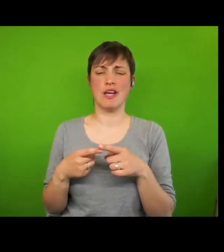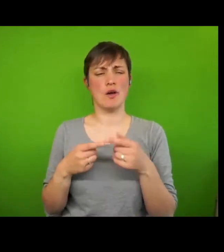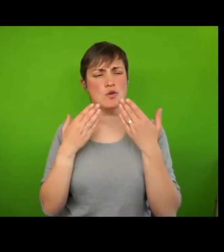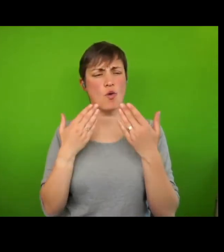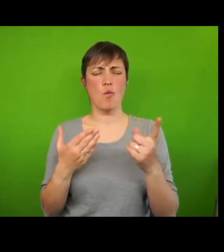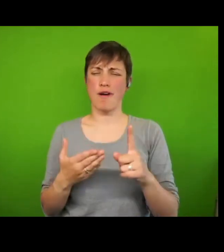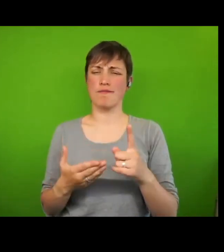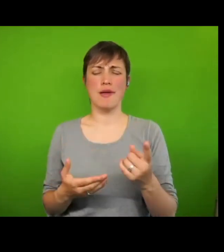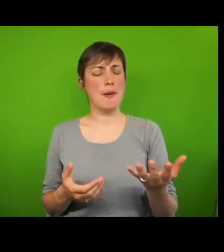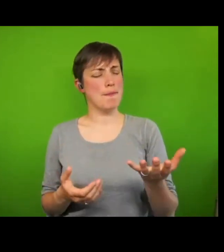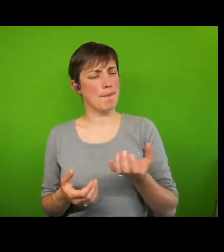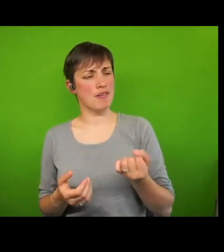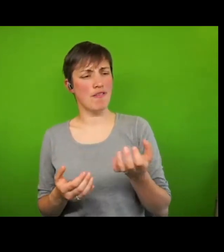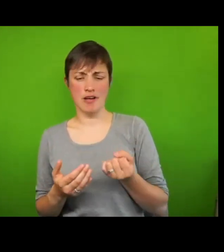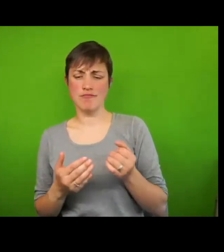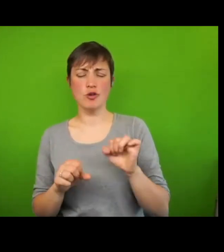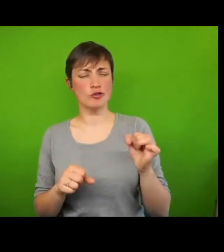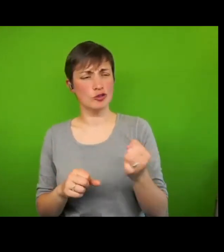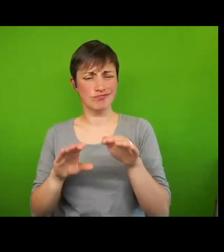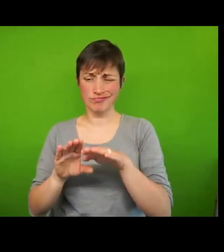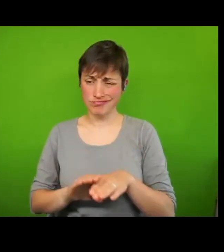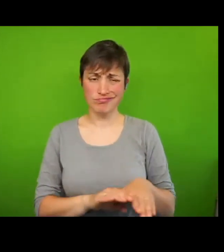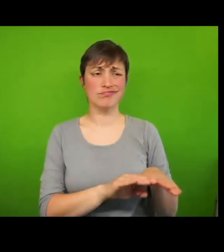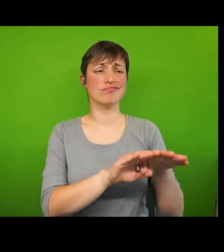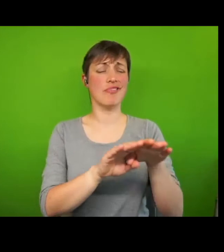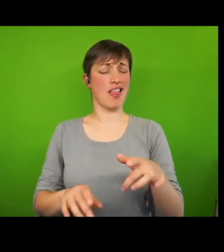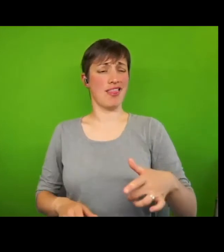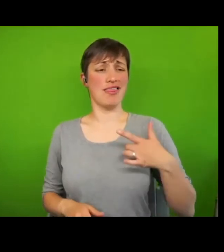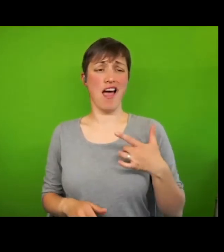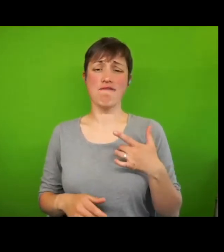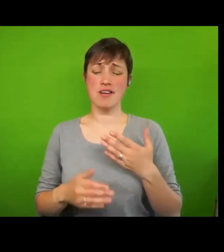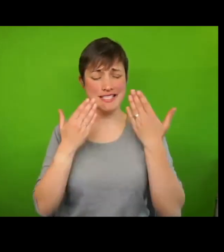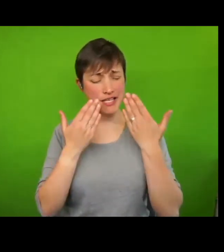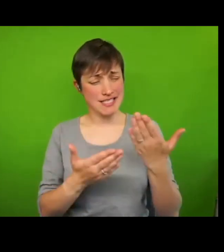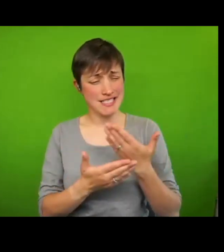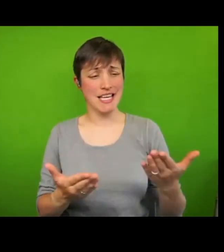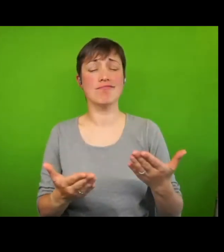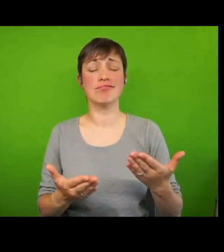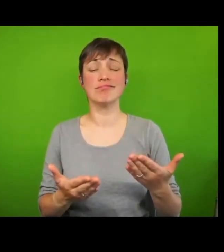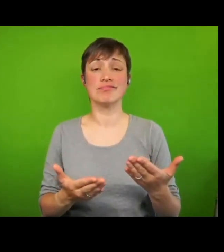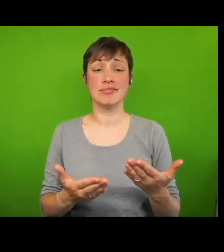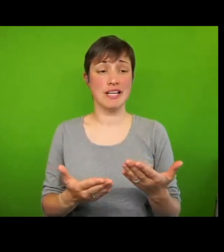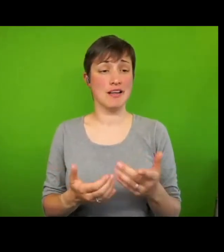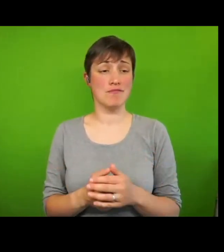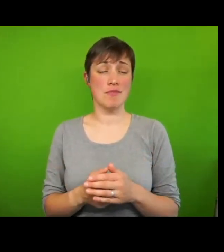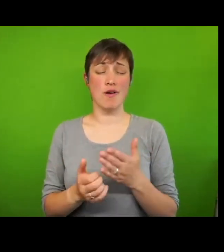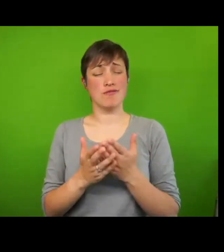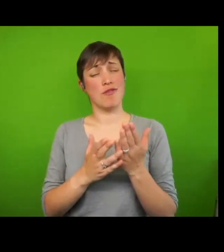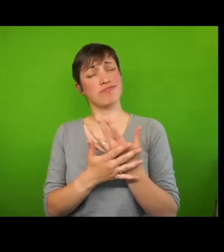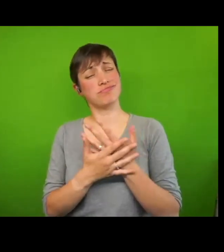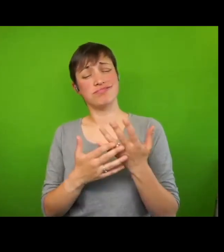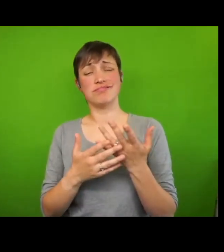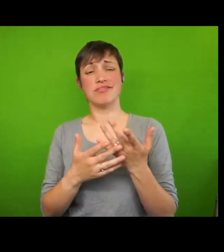sufficient to allow life in dignity and decency, as enunciated in various conventions, declarations and